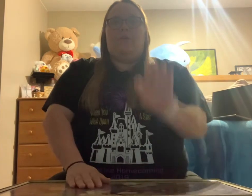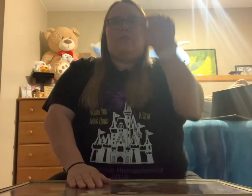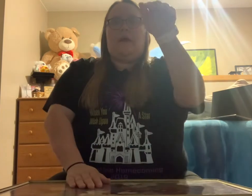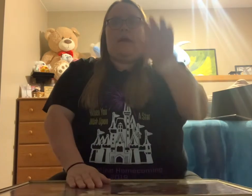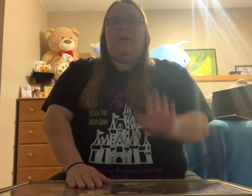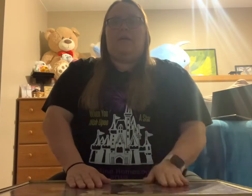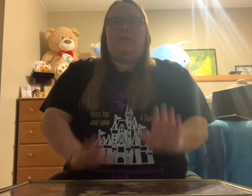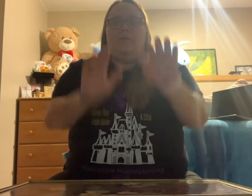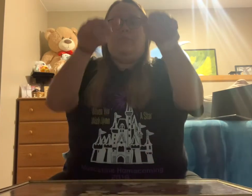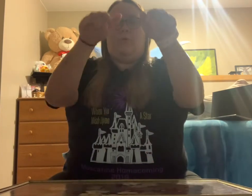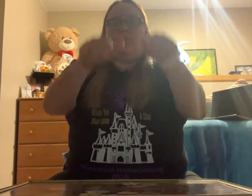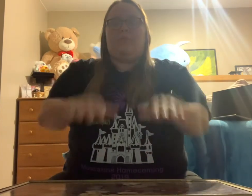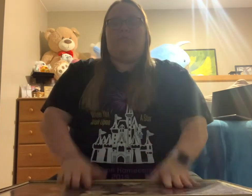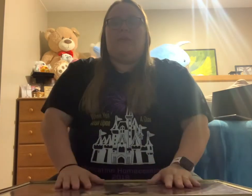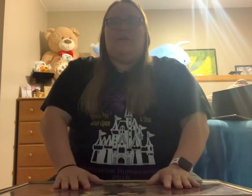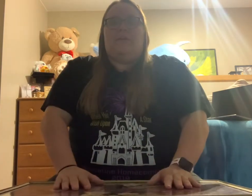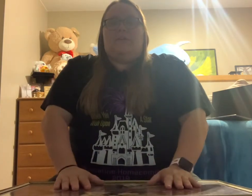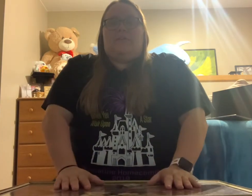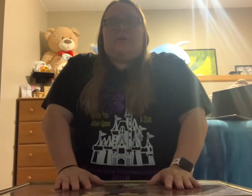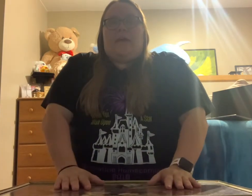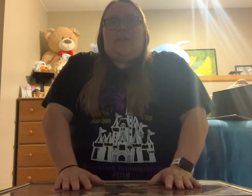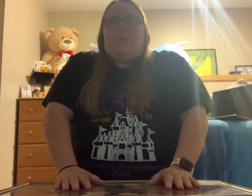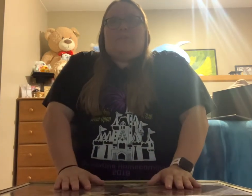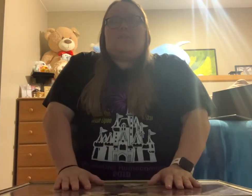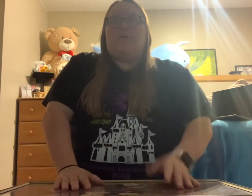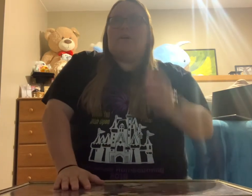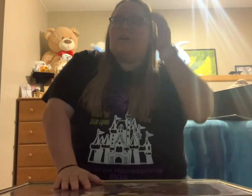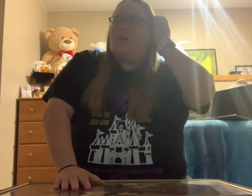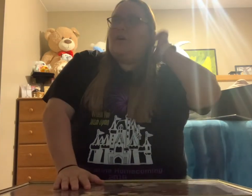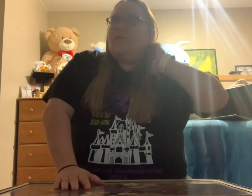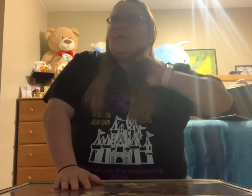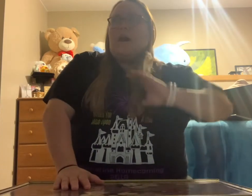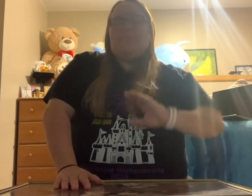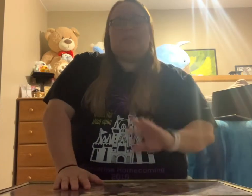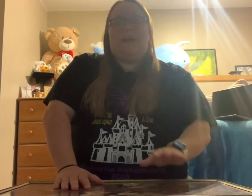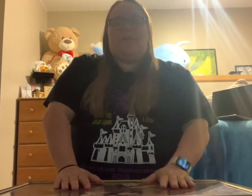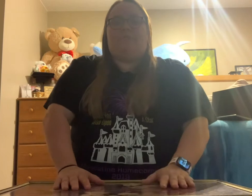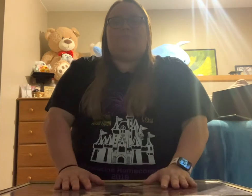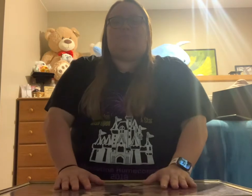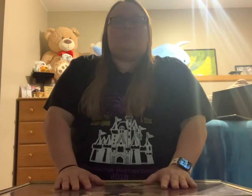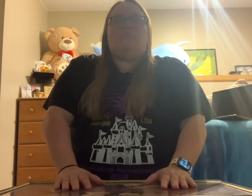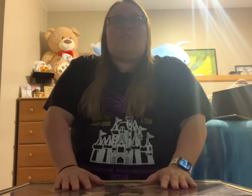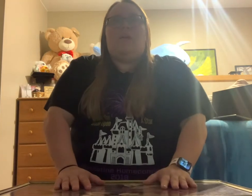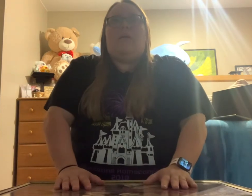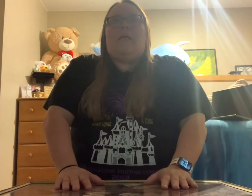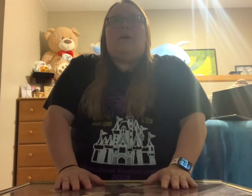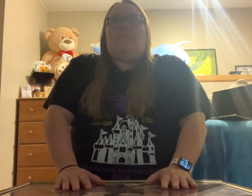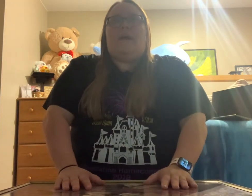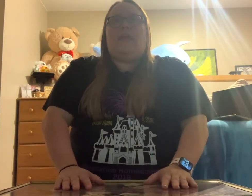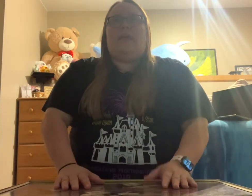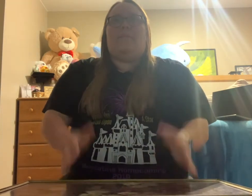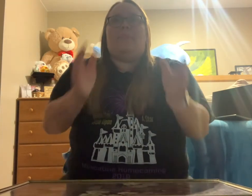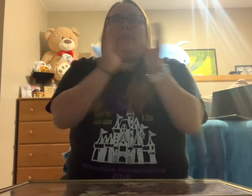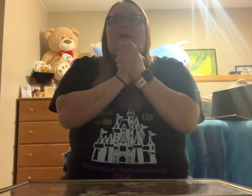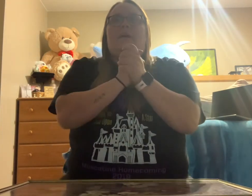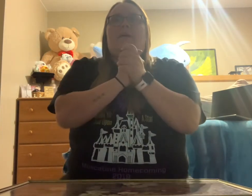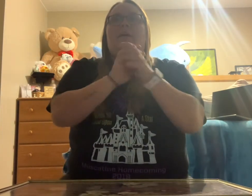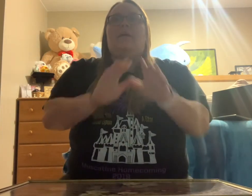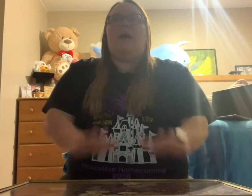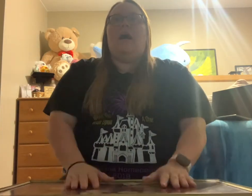right, both. So again, a little bit slower, together, together. Ready, up,